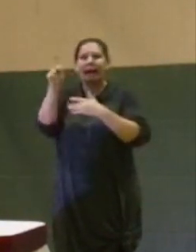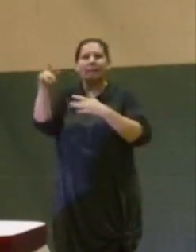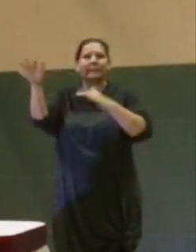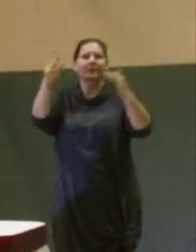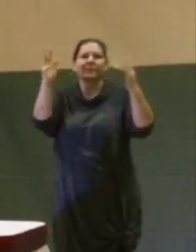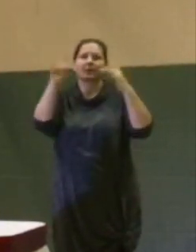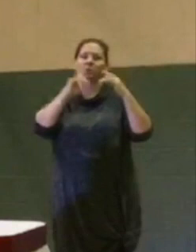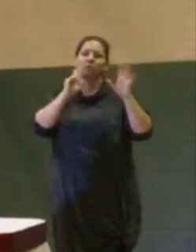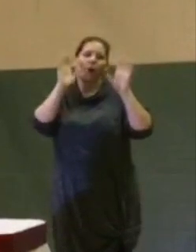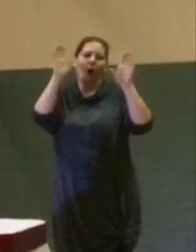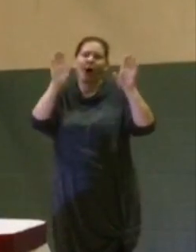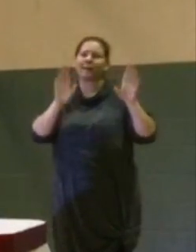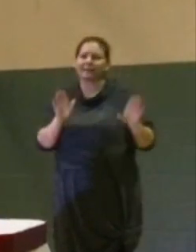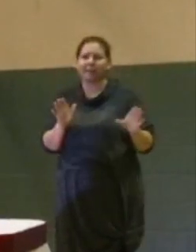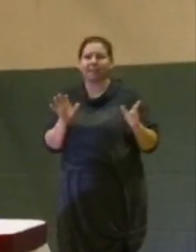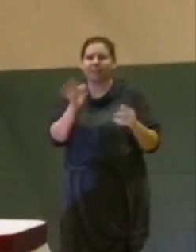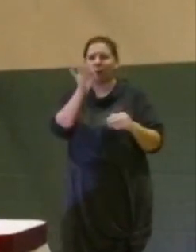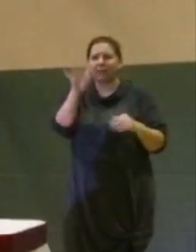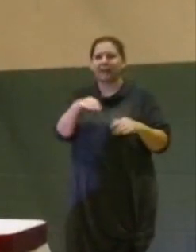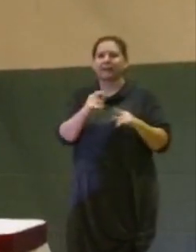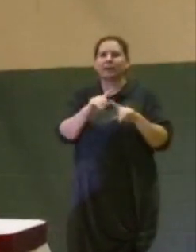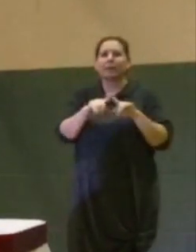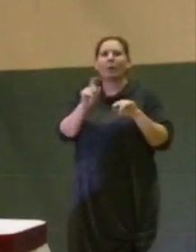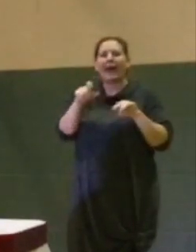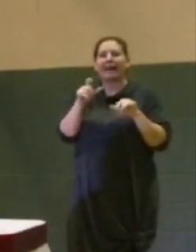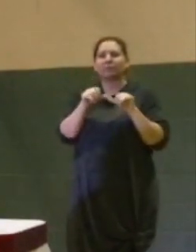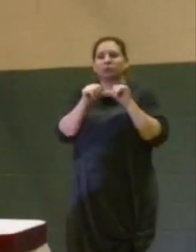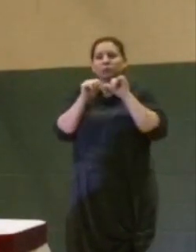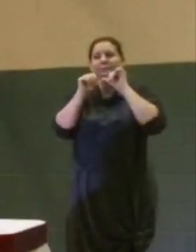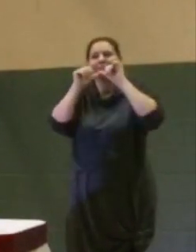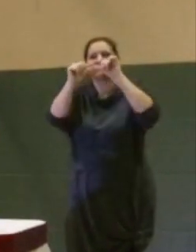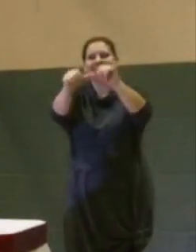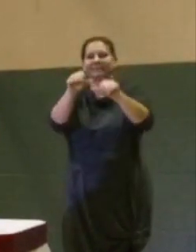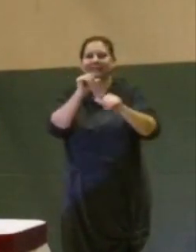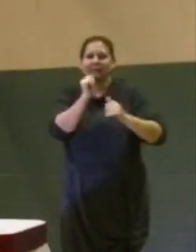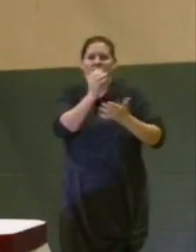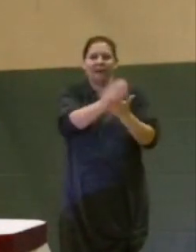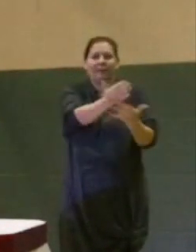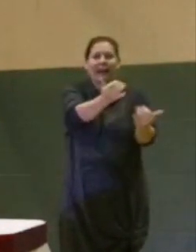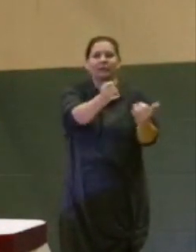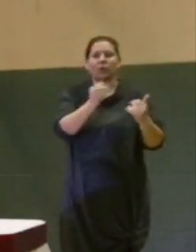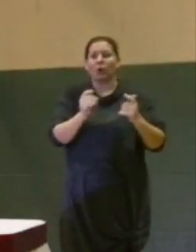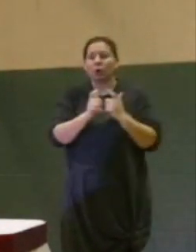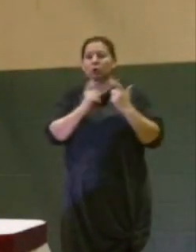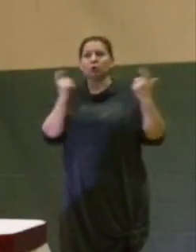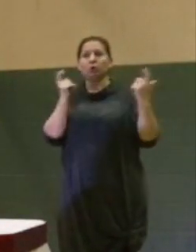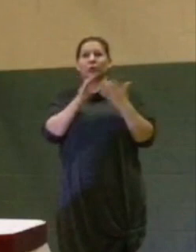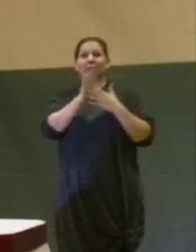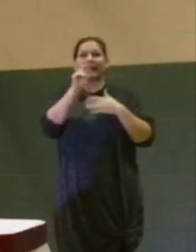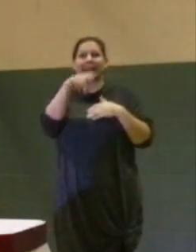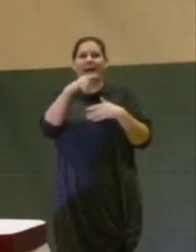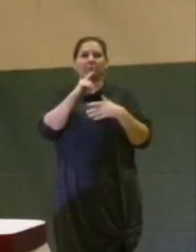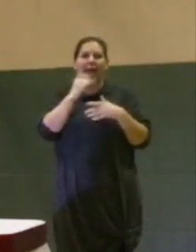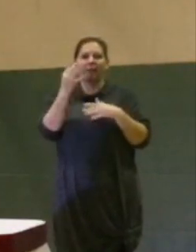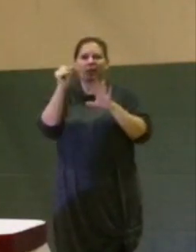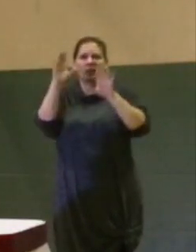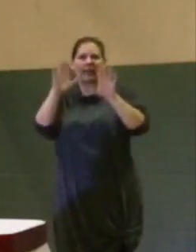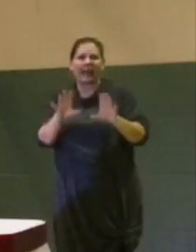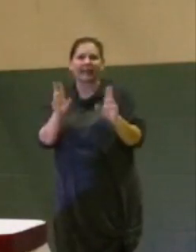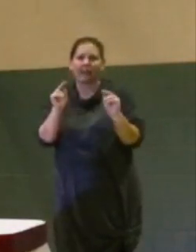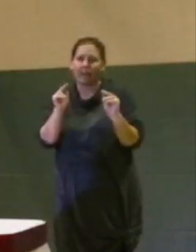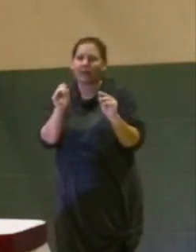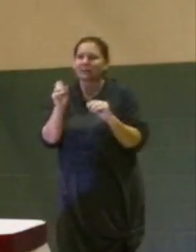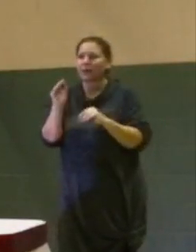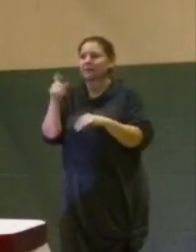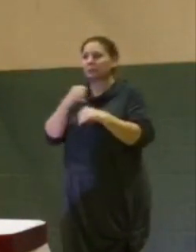which is great, but how are we going to keep that momentum going? We know that we can't have this huge cleanup every single weekend. We need to make sure that we're